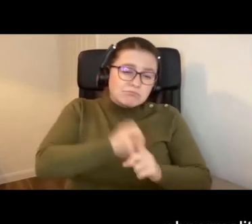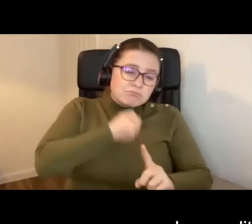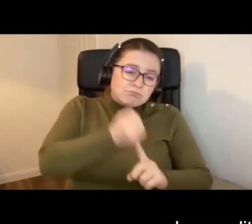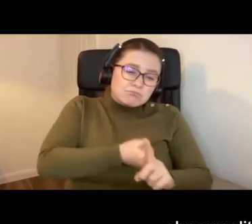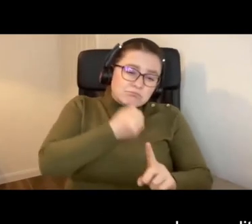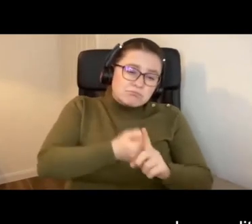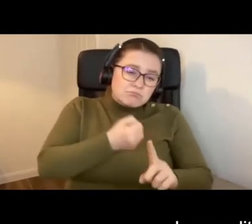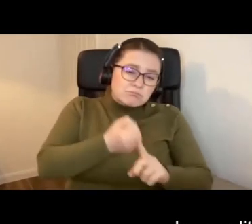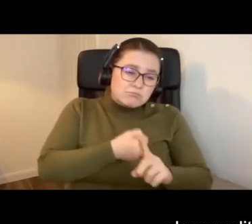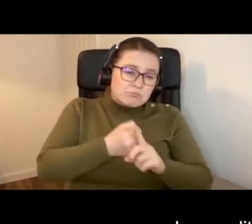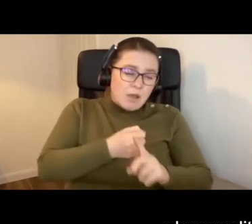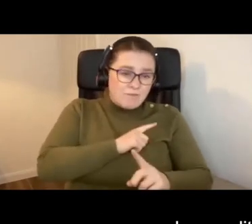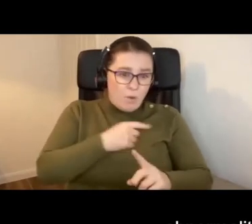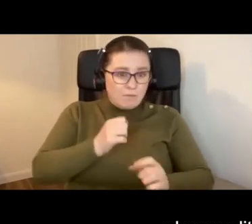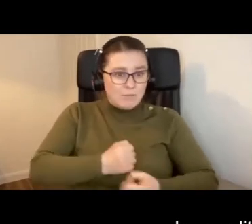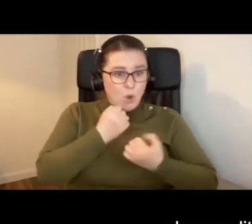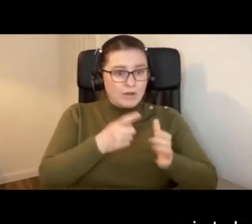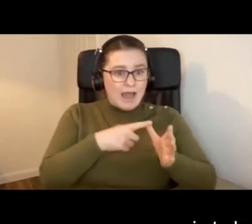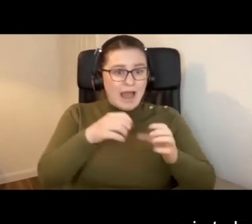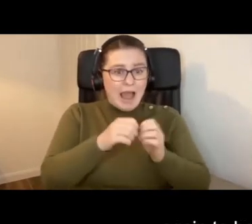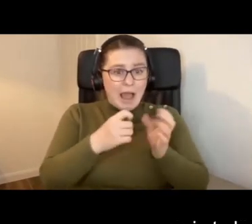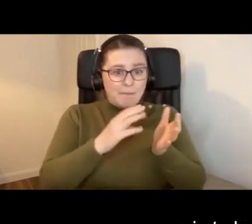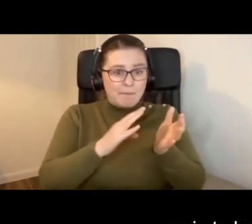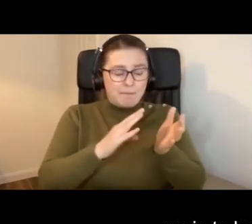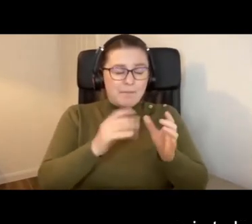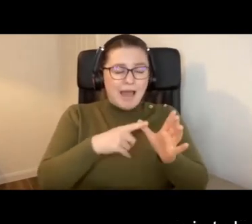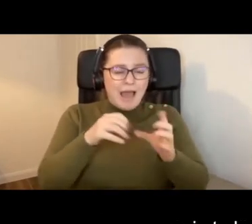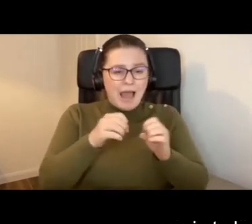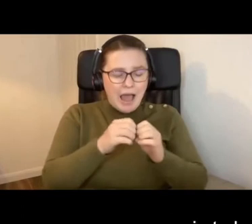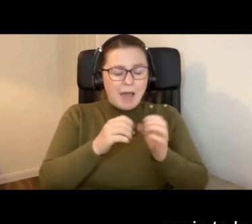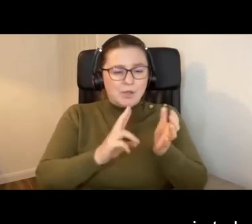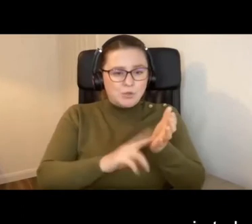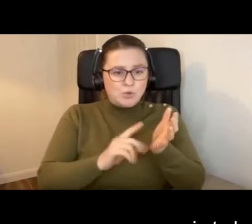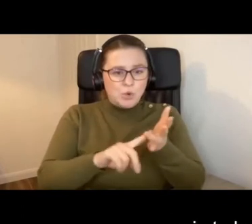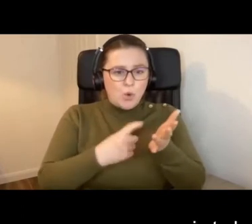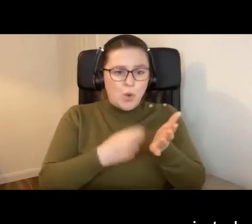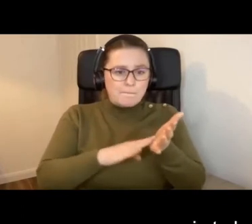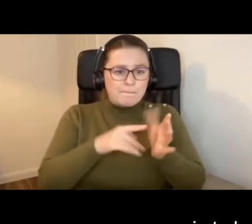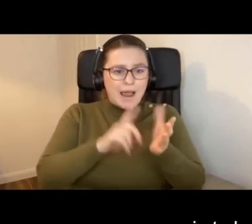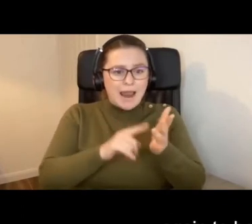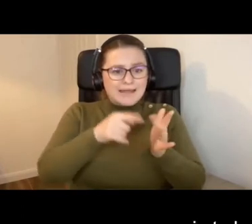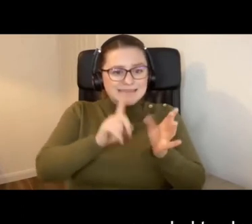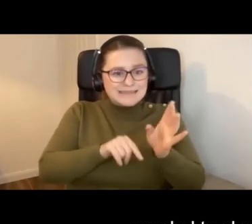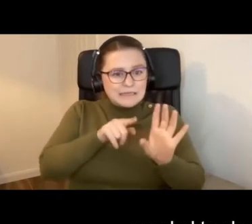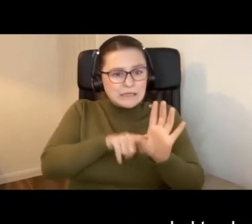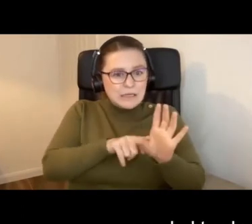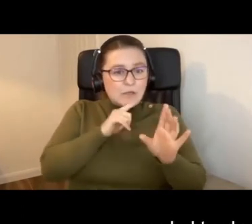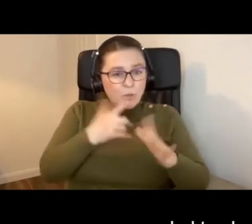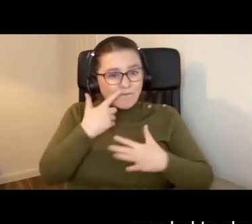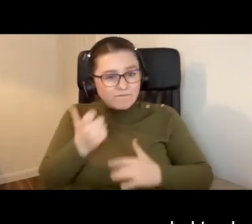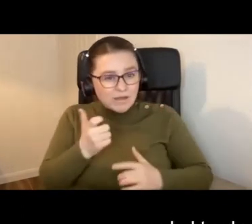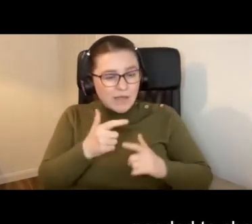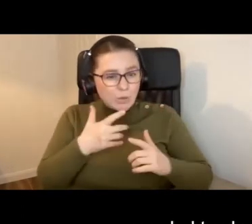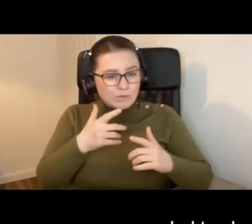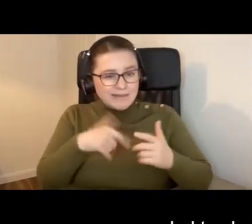abnormality screening that I had to gain access again, to be able to find out if it was something